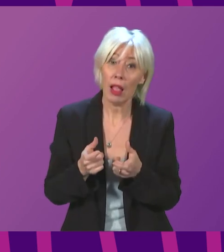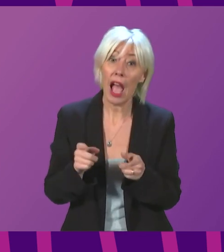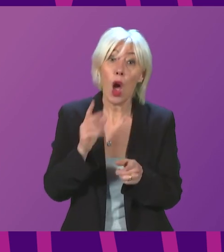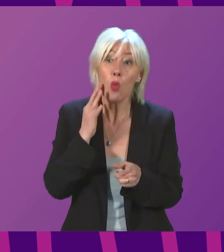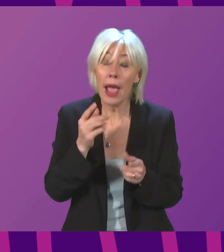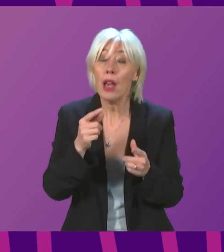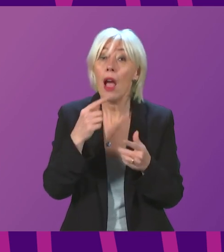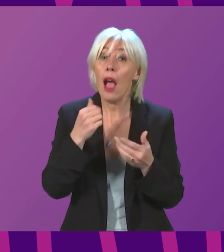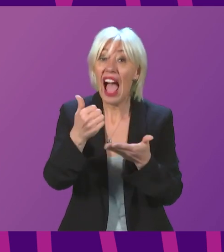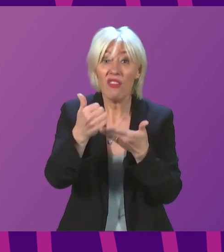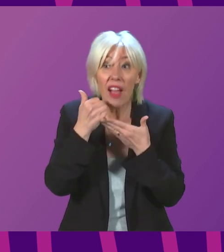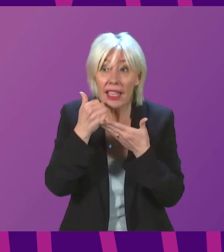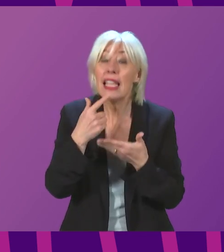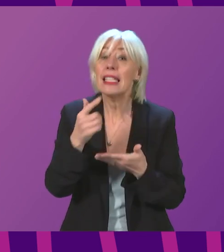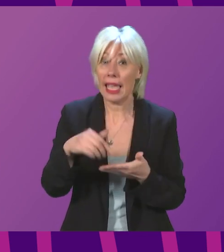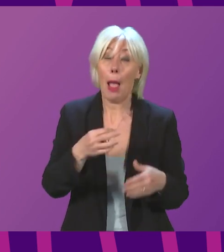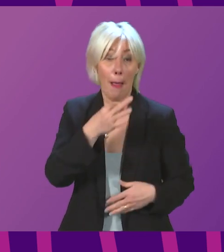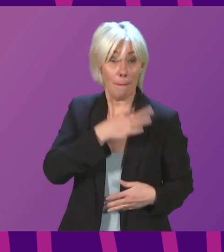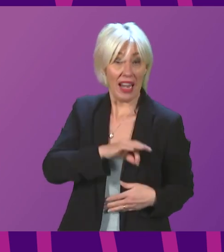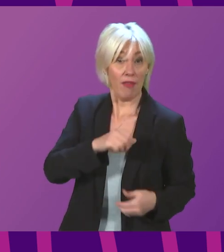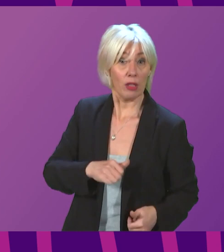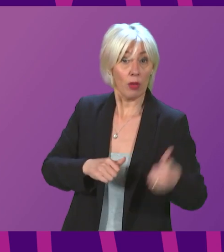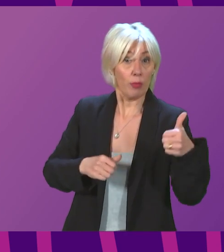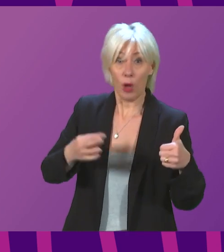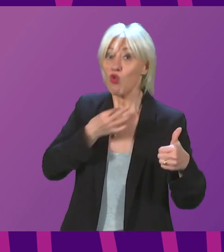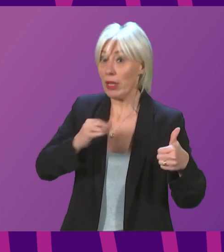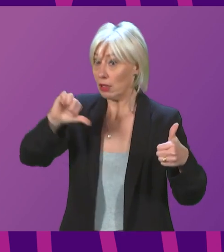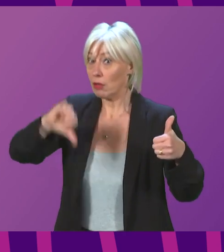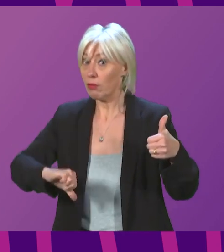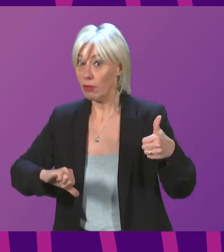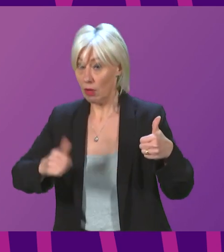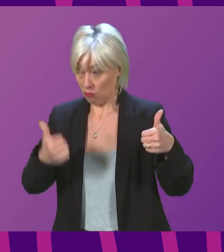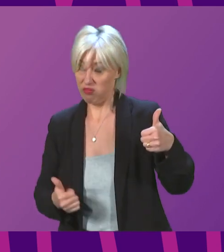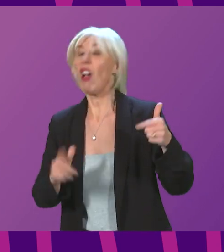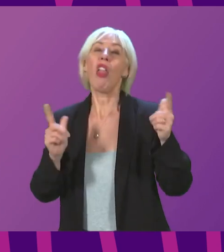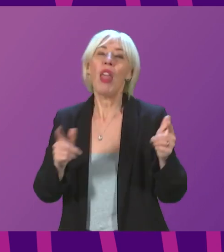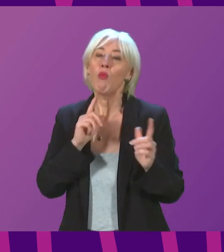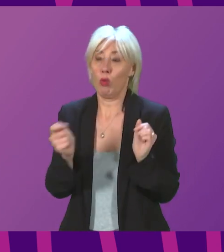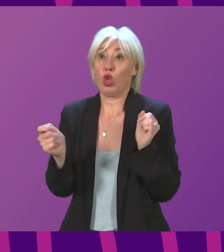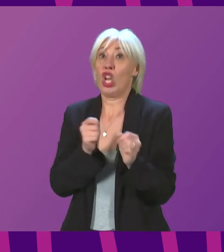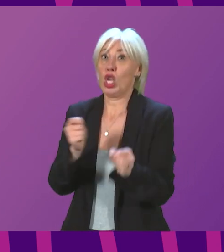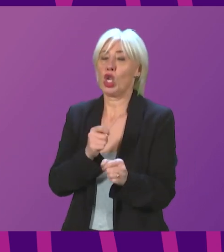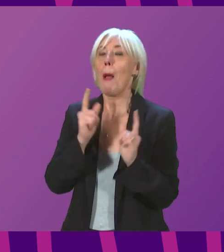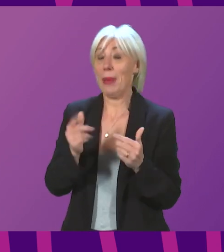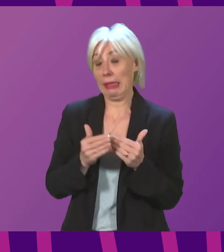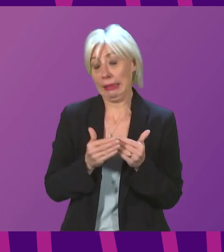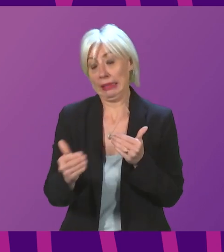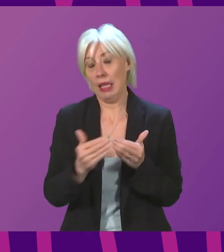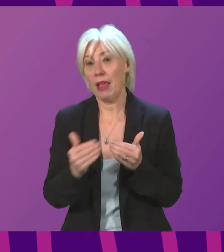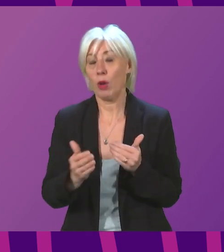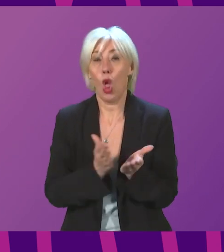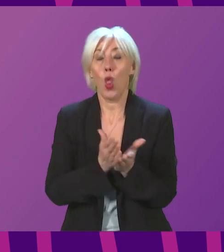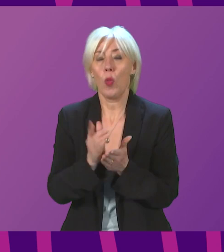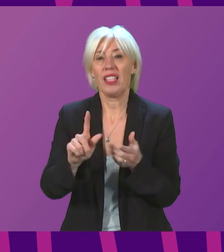soon as the public health advice says that the benefits outweigh the risks, we will move to a more proportionate system. But in the meantime, through the